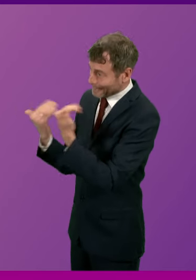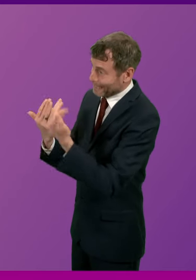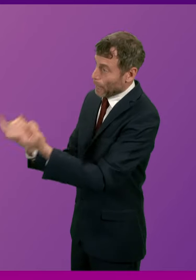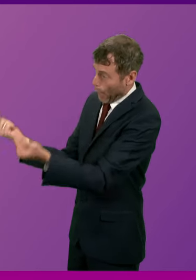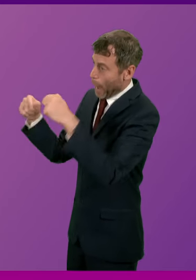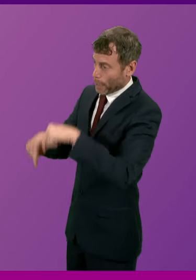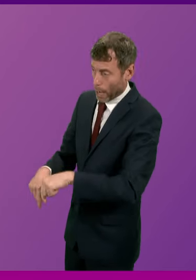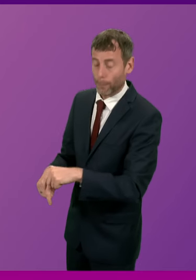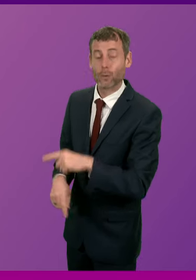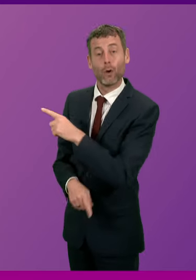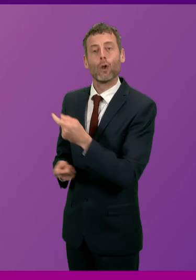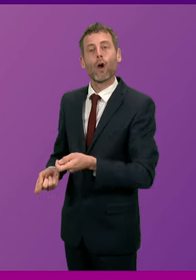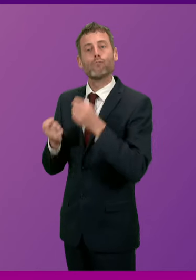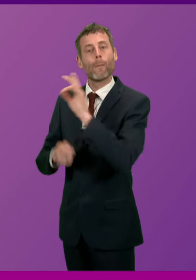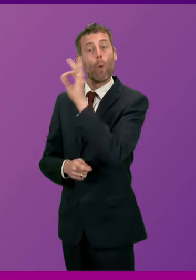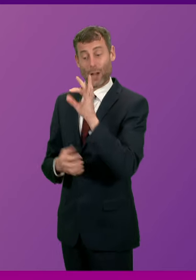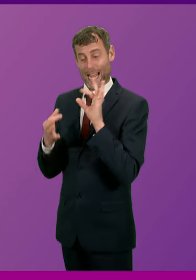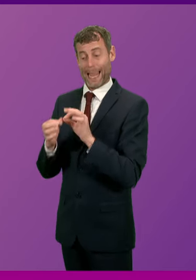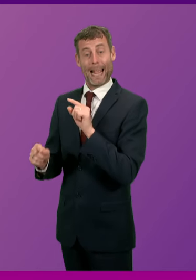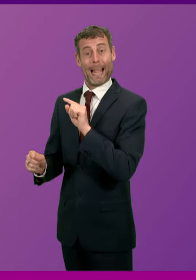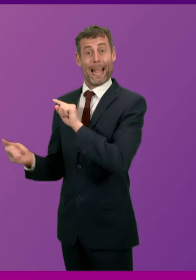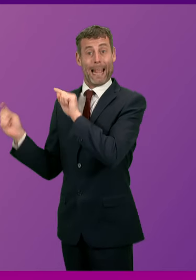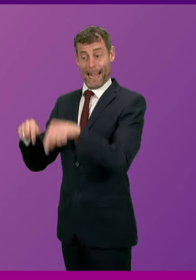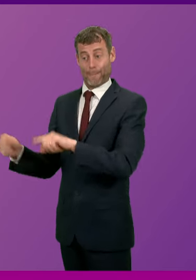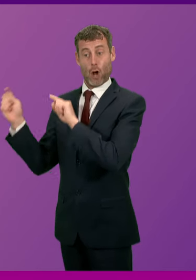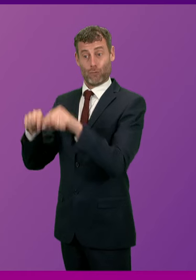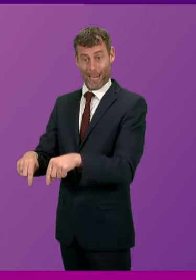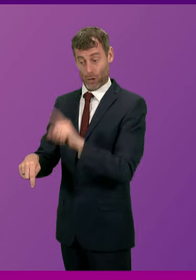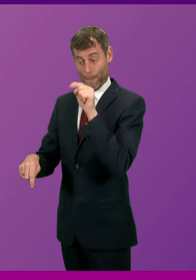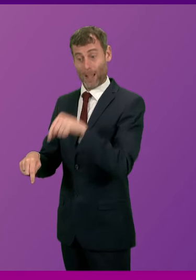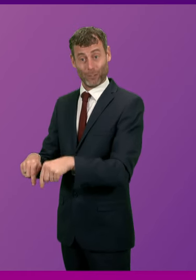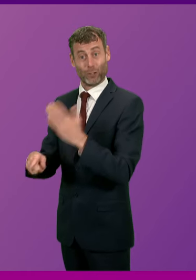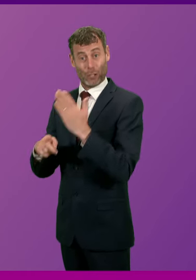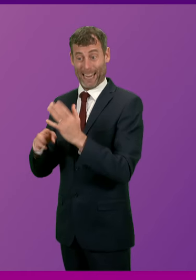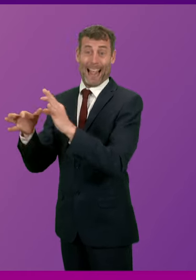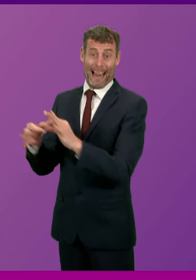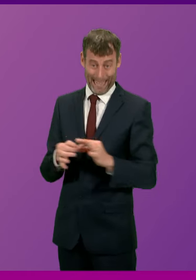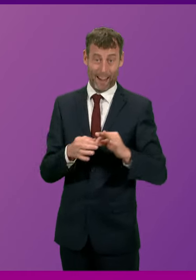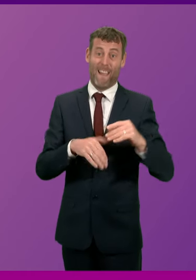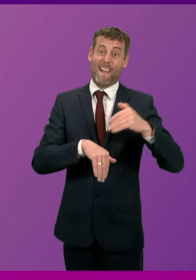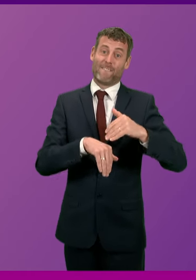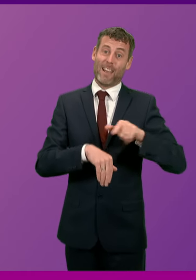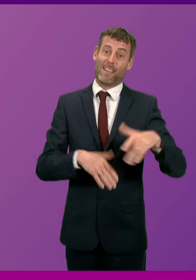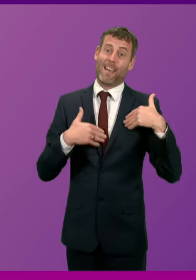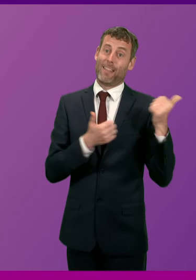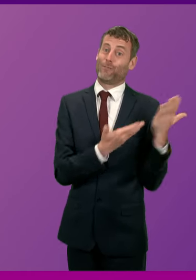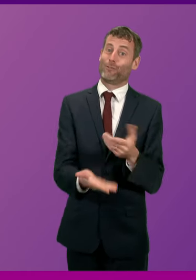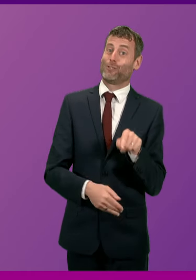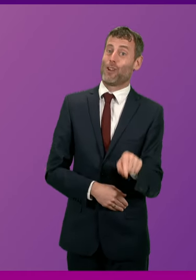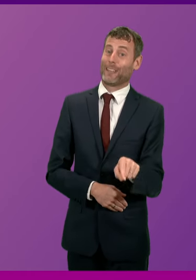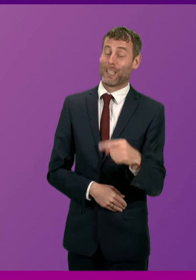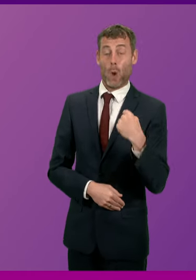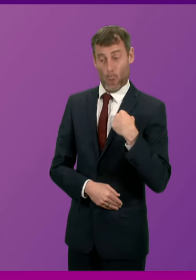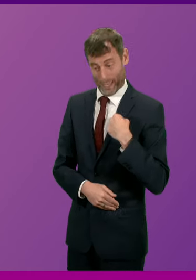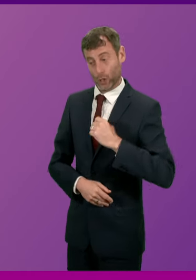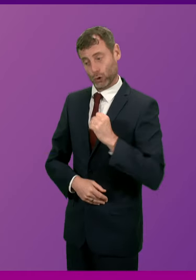but it has a direct effect on the delivery of public services in Scotland. And I assure Clare Hawkey and Parliament the government will do all